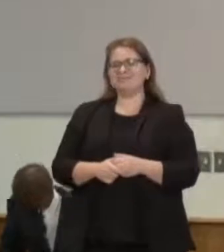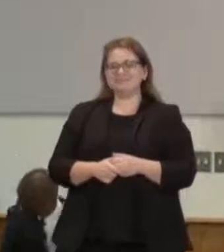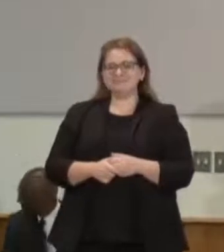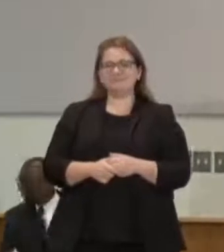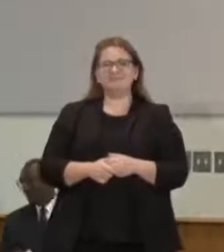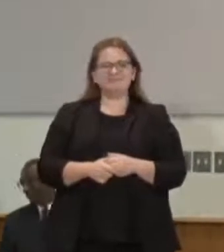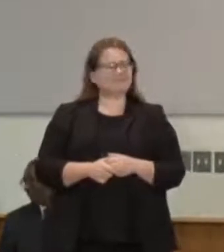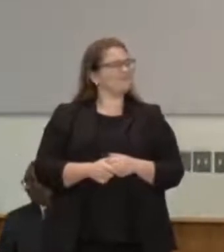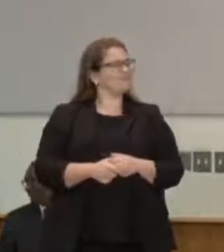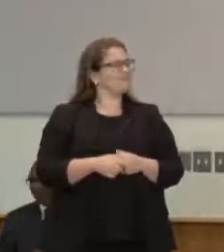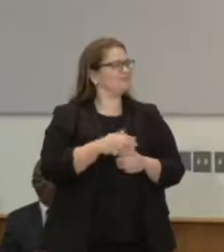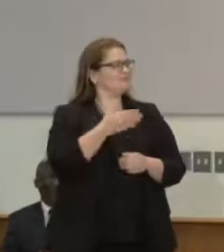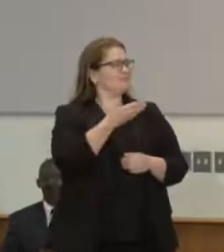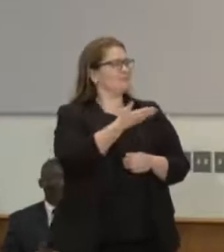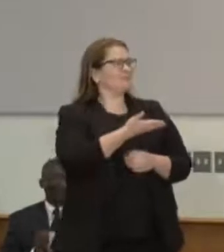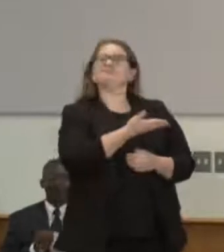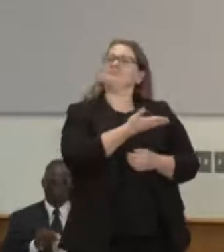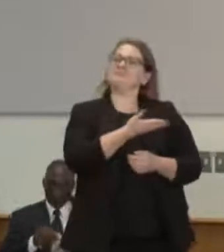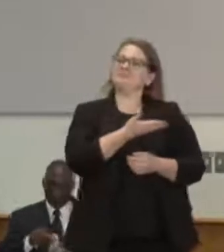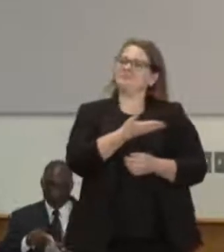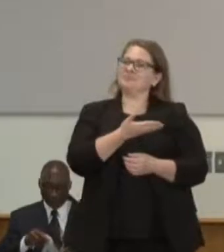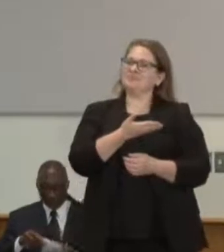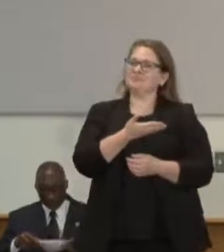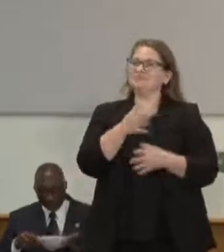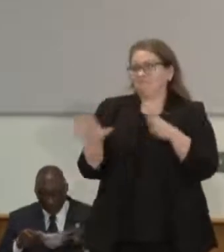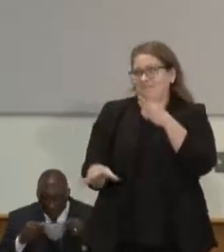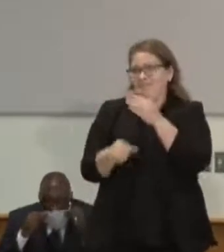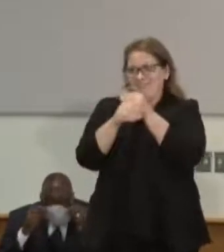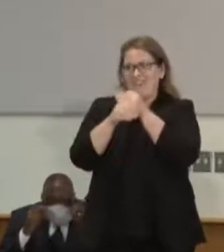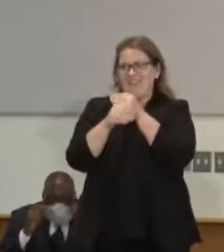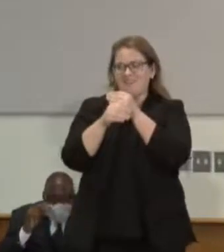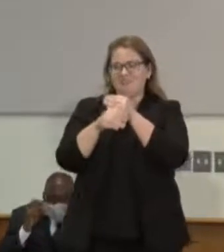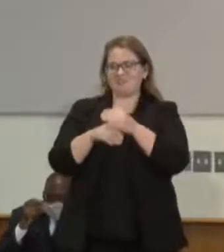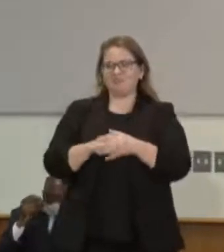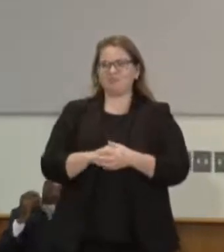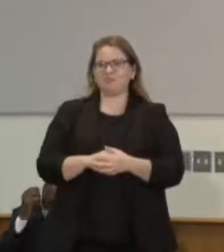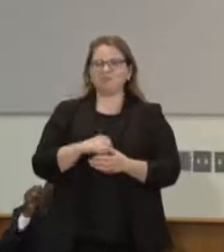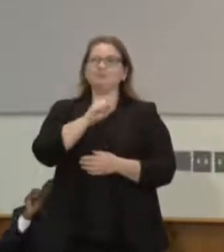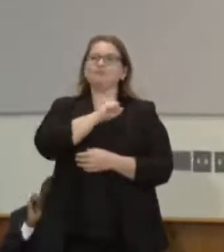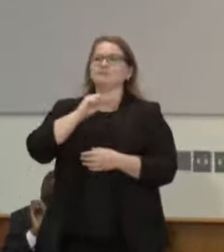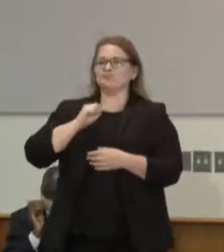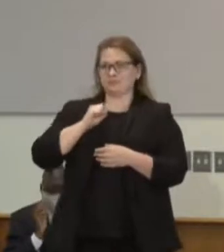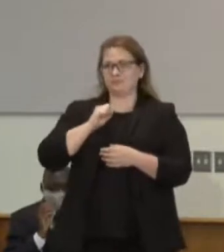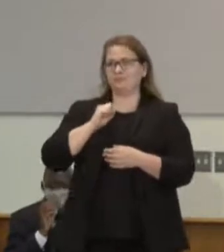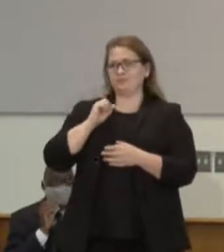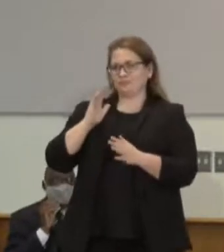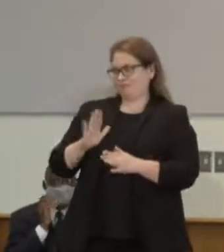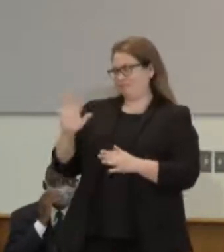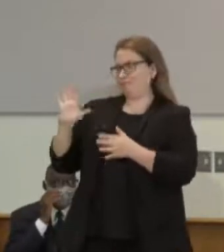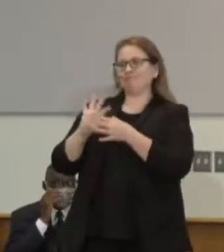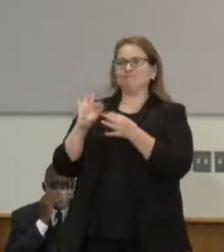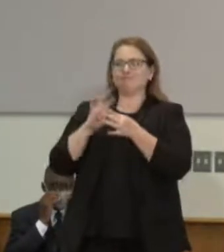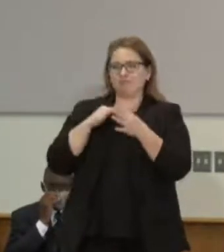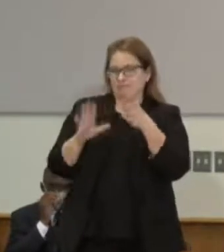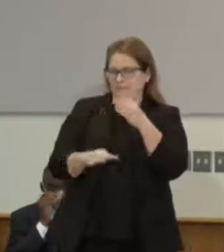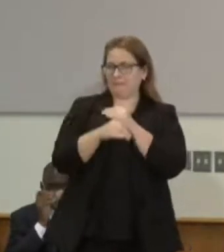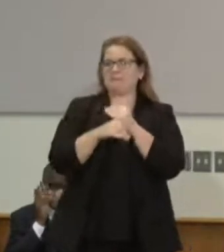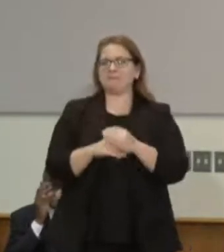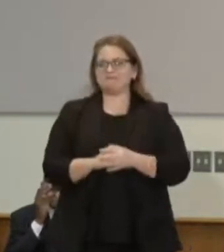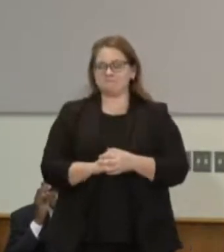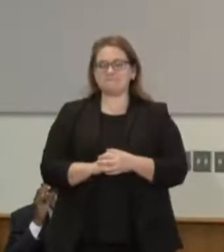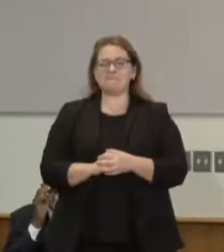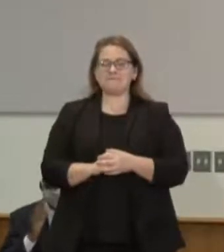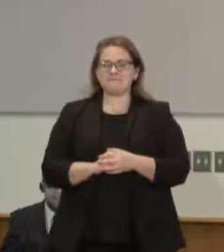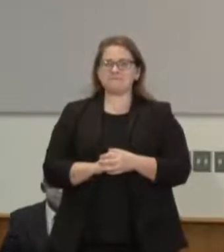If I may add to my brother Senator Champion's observations and sharing